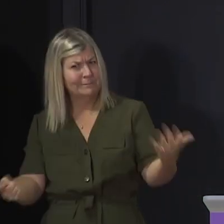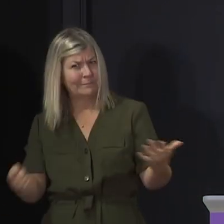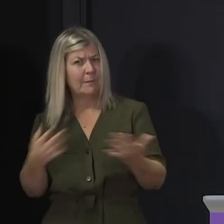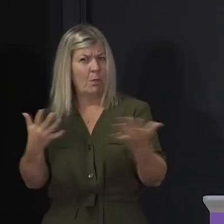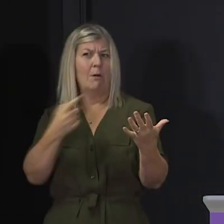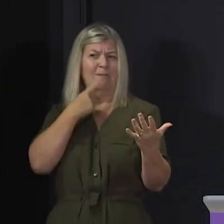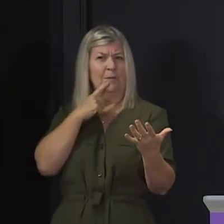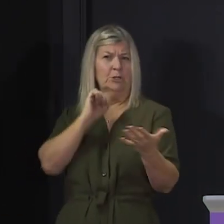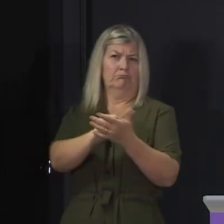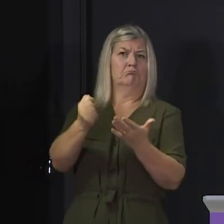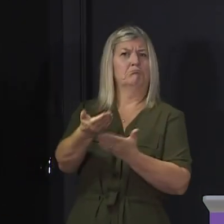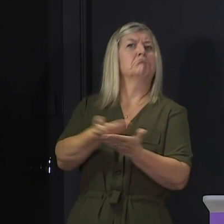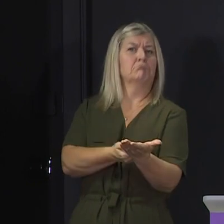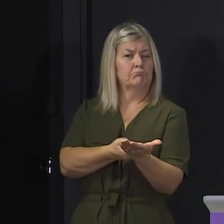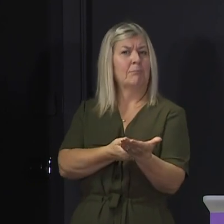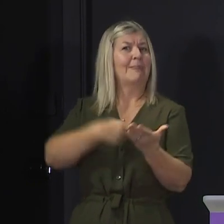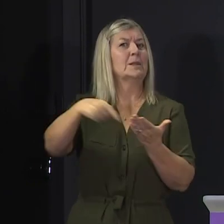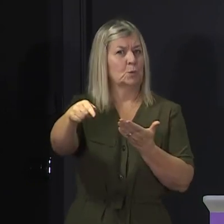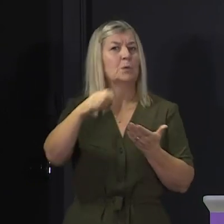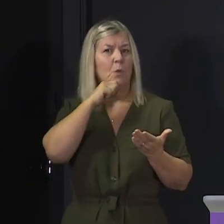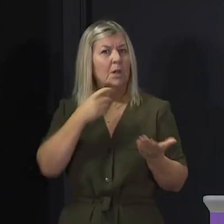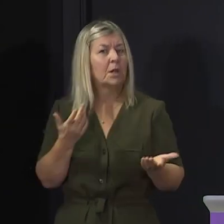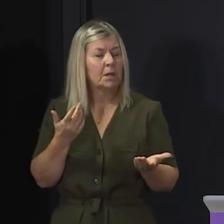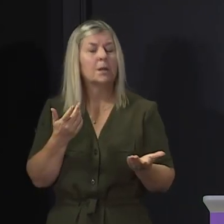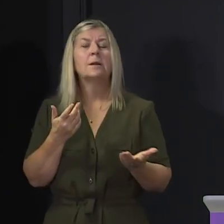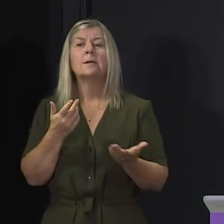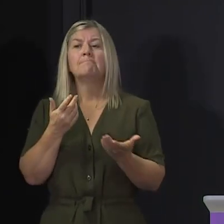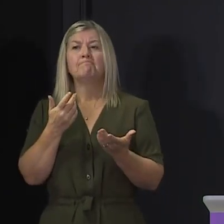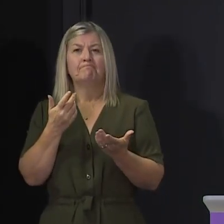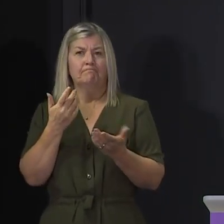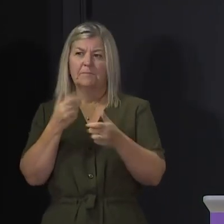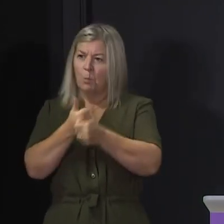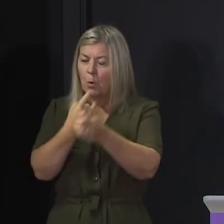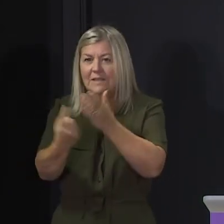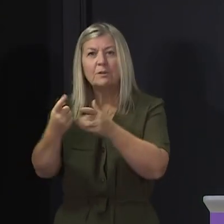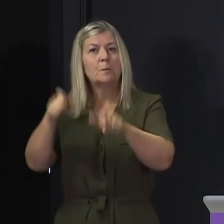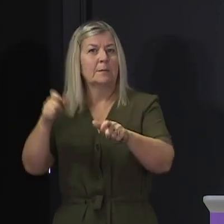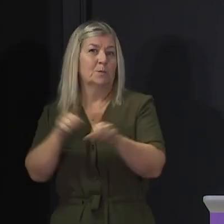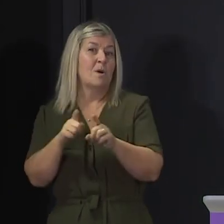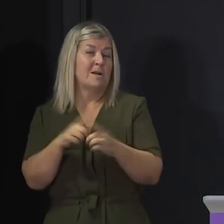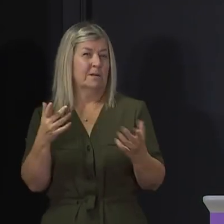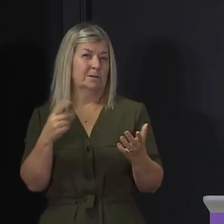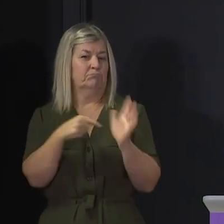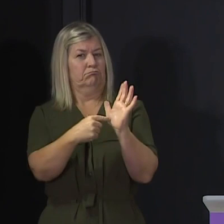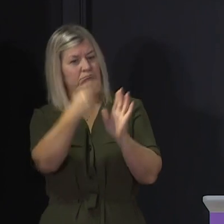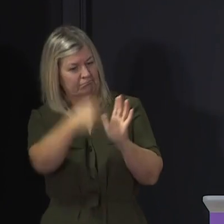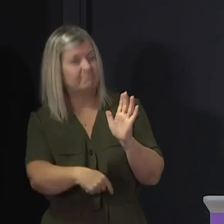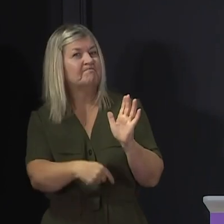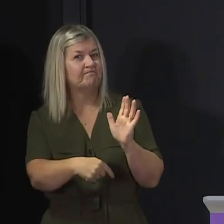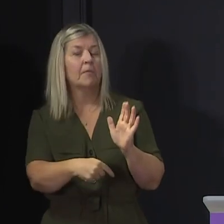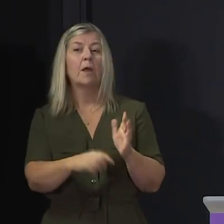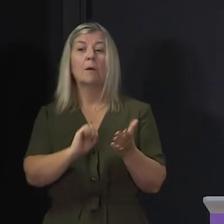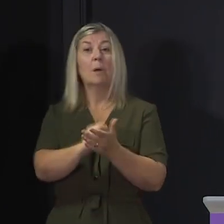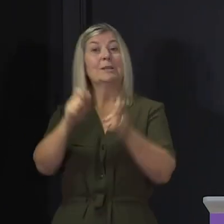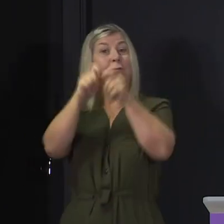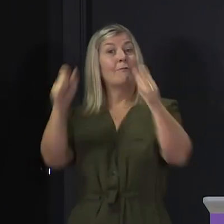businesses and individuals so that they can comply with all that they are being asked to do either now or in the future. Publication of the